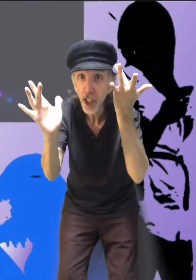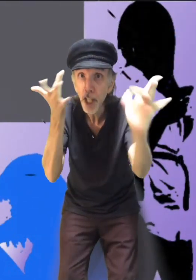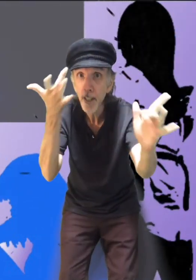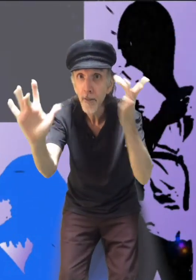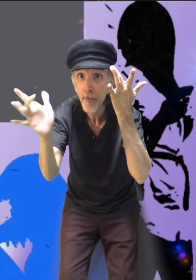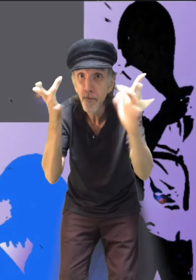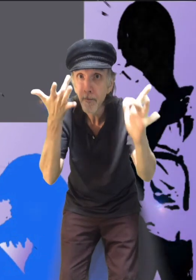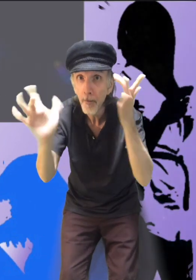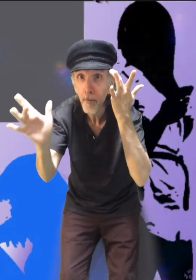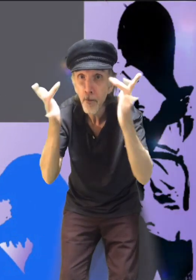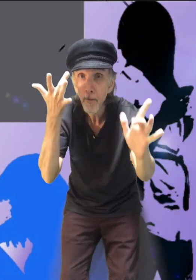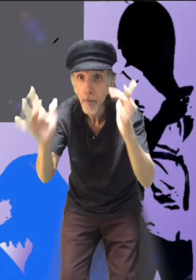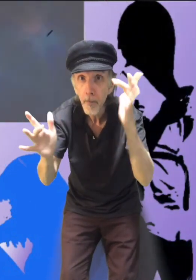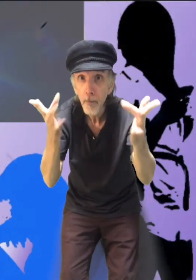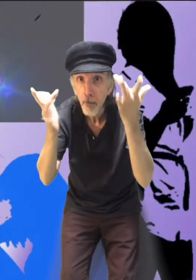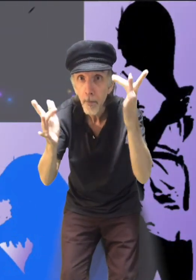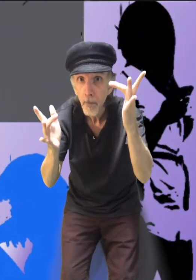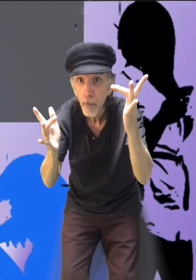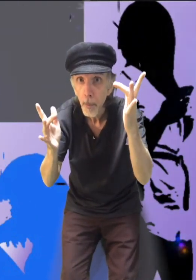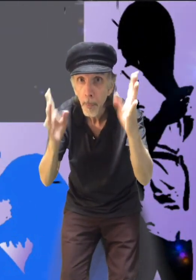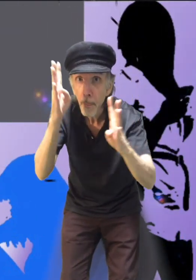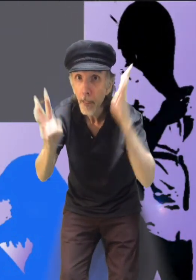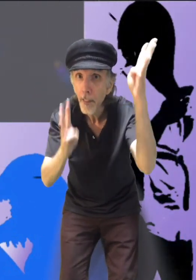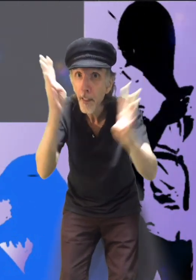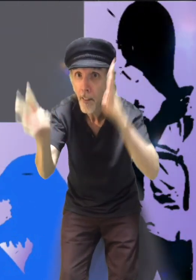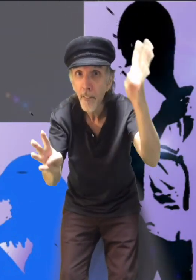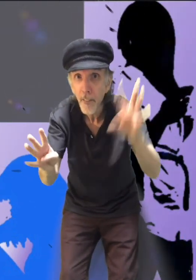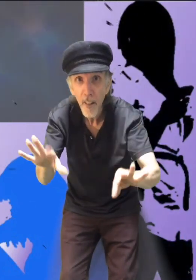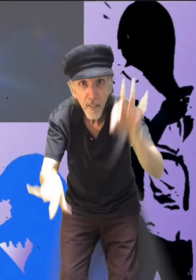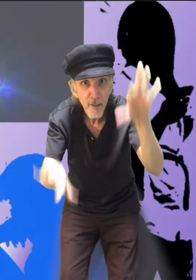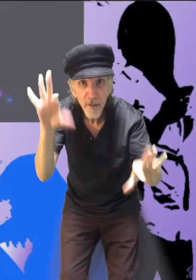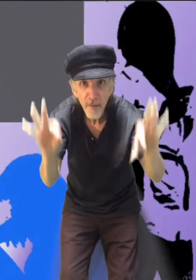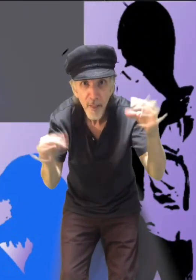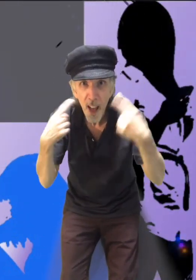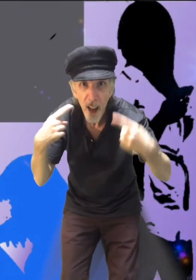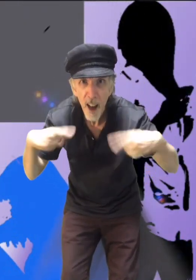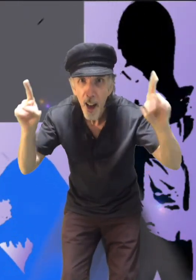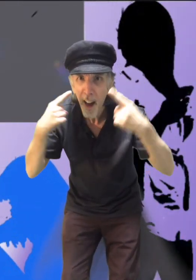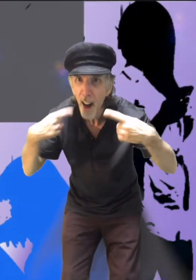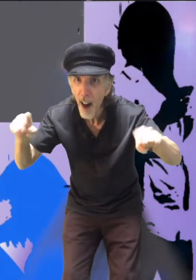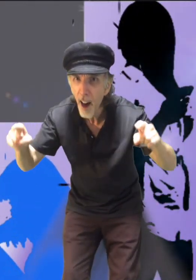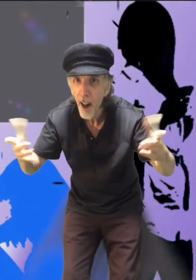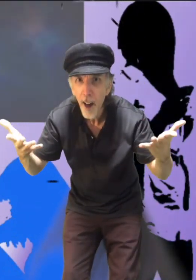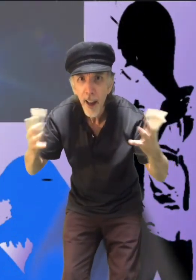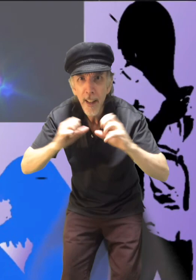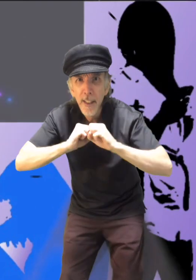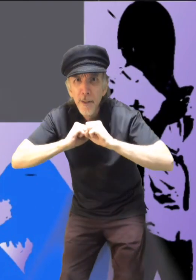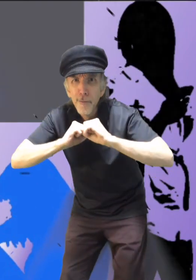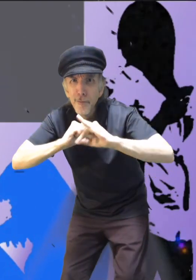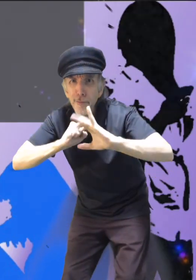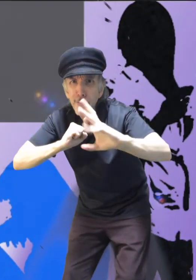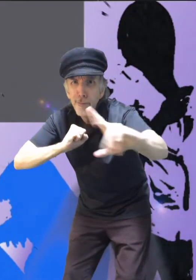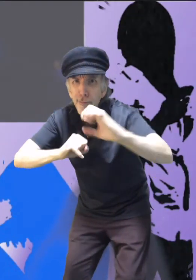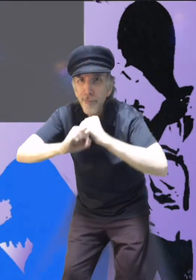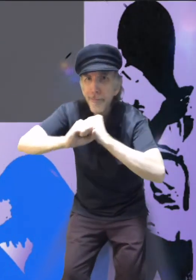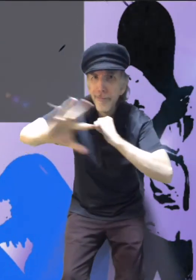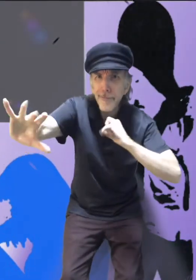creativity, and innovations expanded in